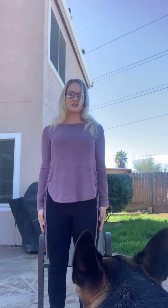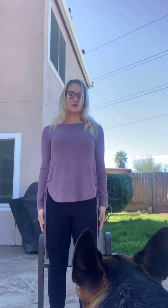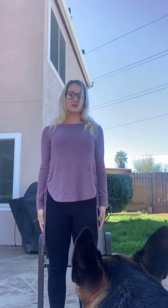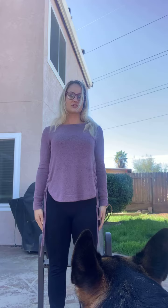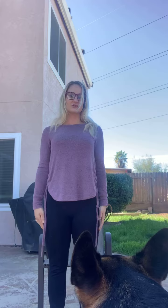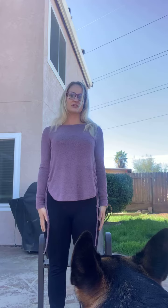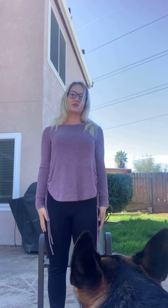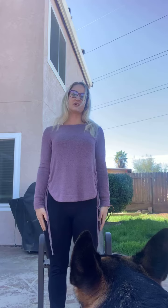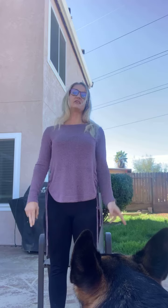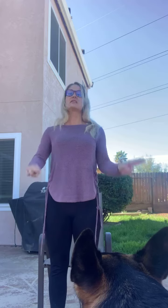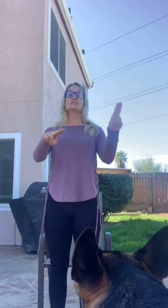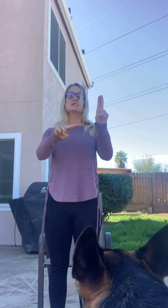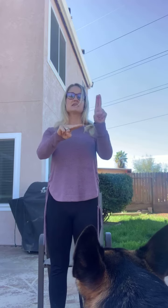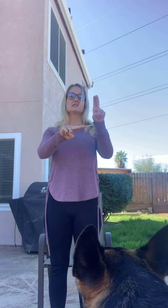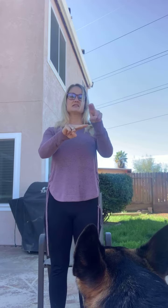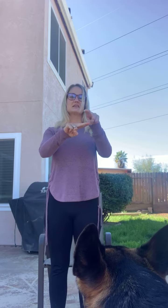I'm gonna